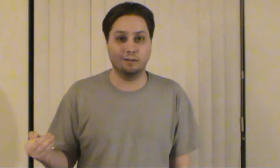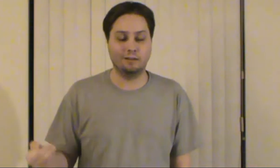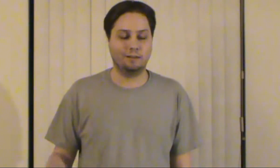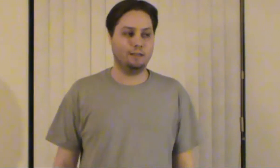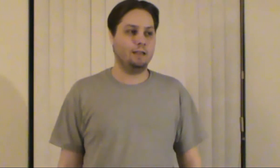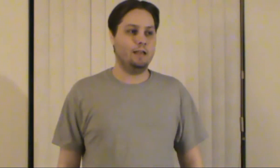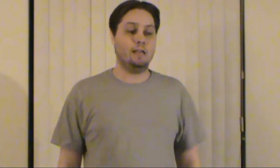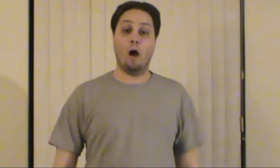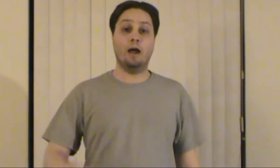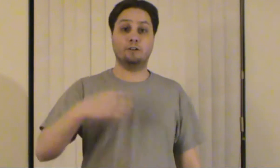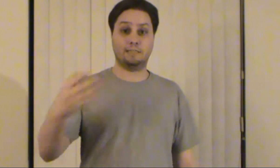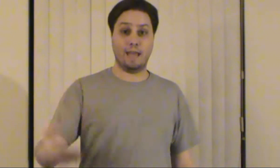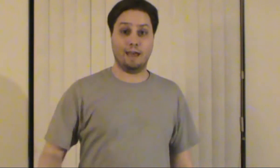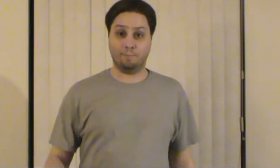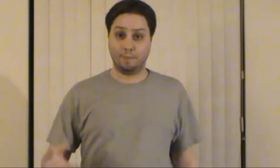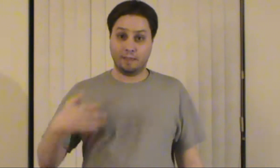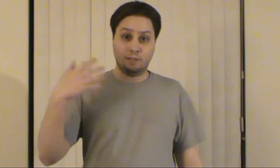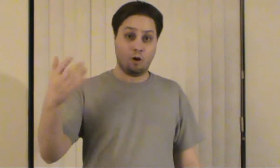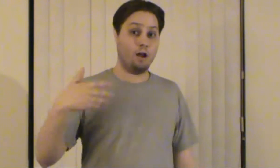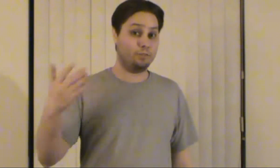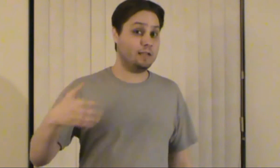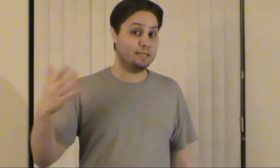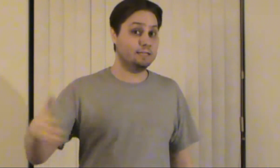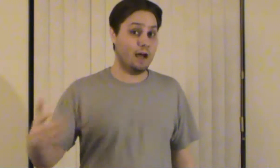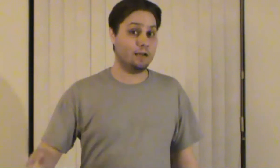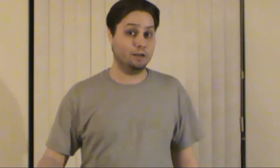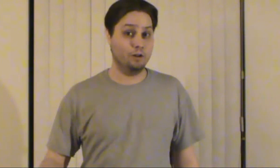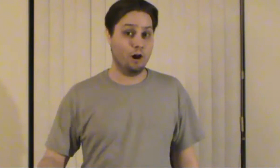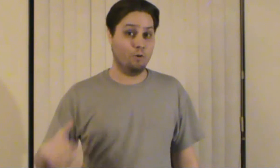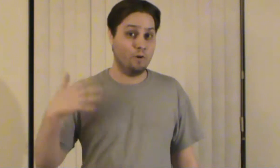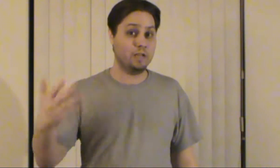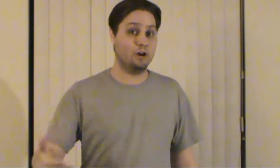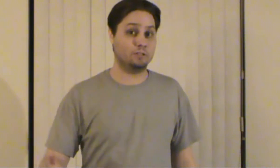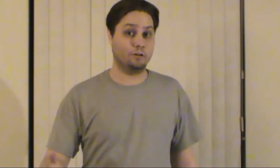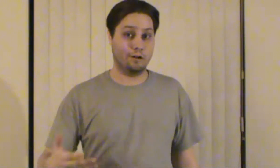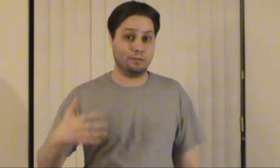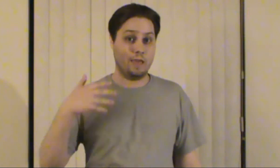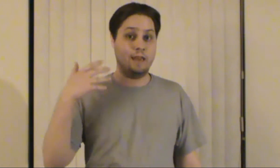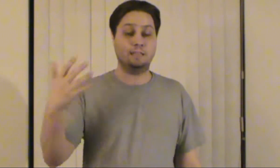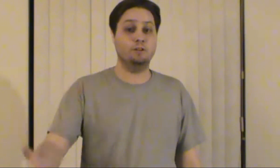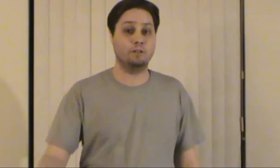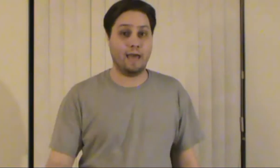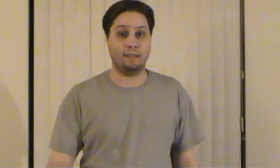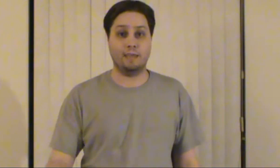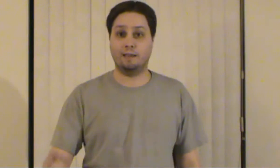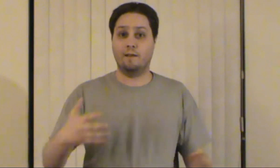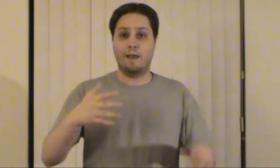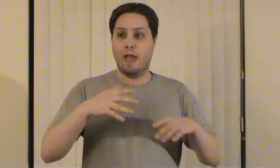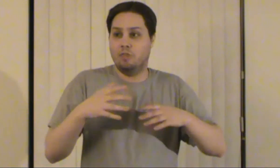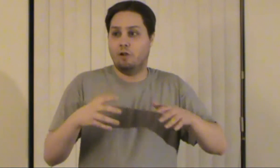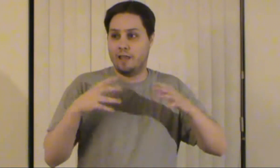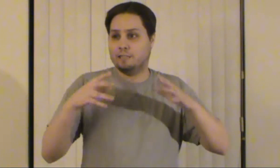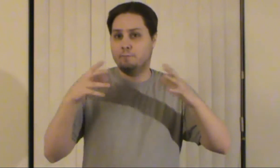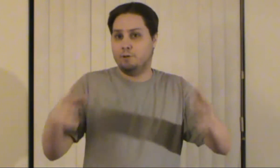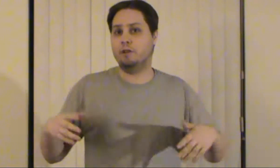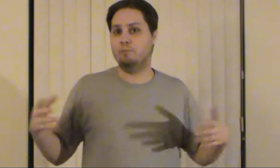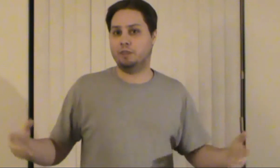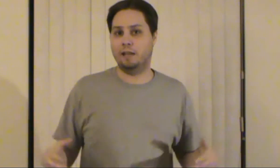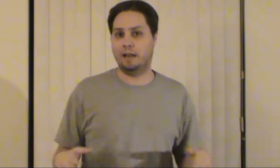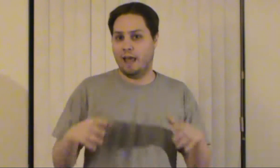now I understand there are things he's not going to know when he goes to earth and he's new to that thing and there is a beauty within it